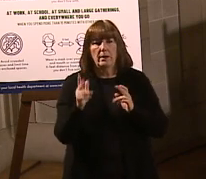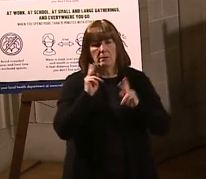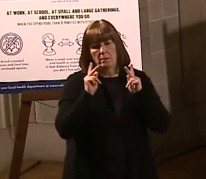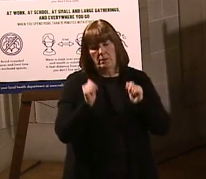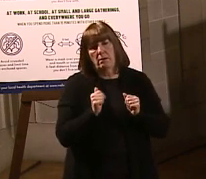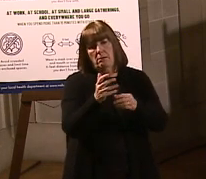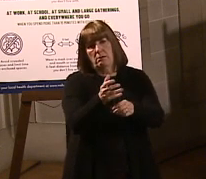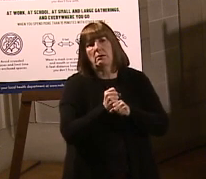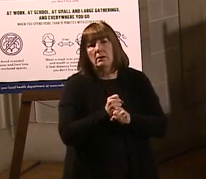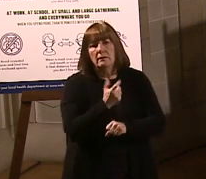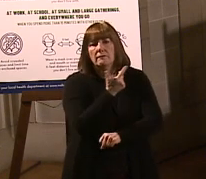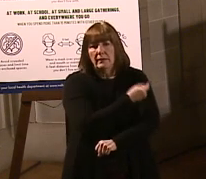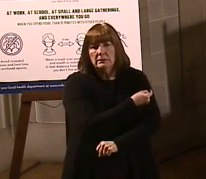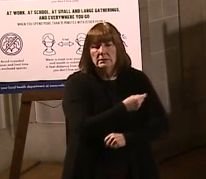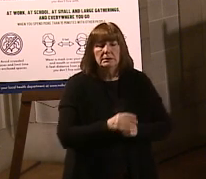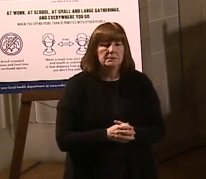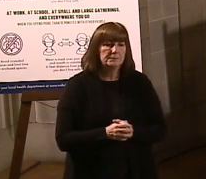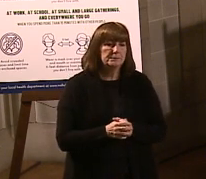be able to get the vaccine.